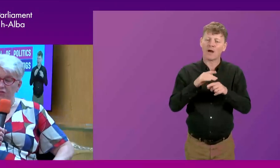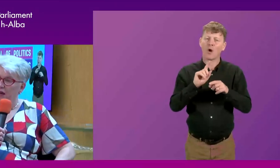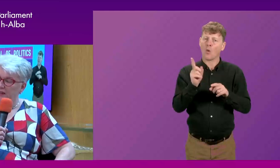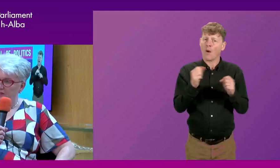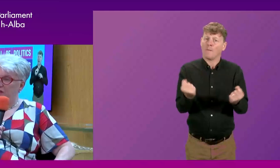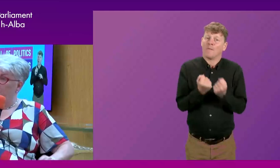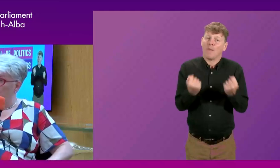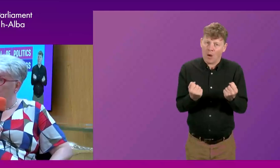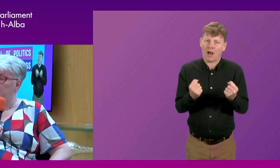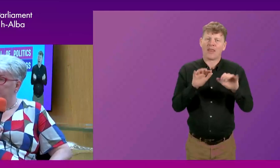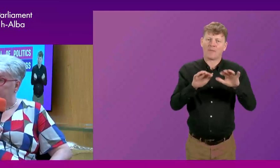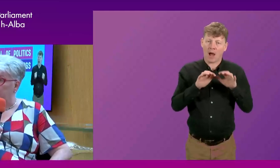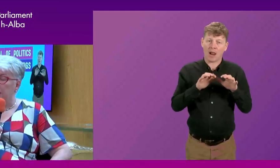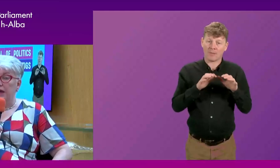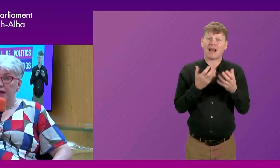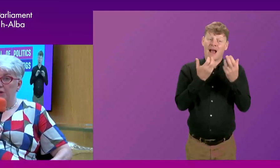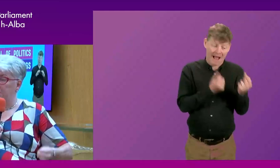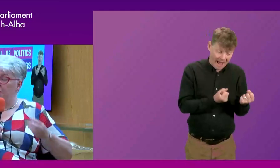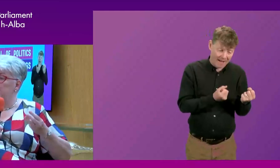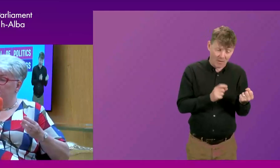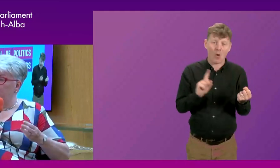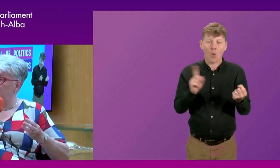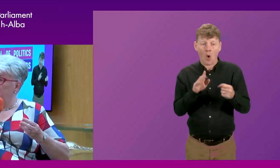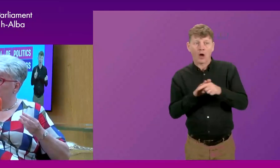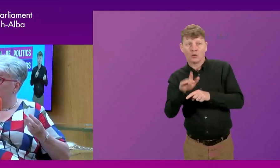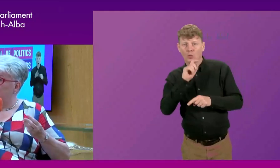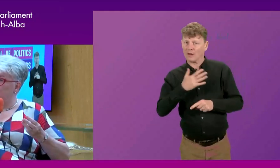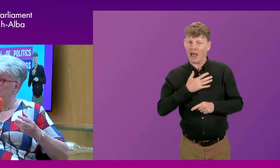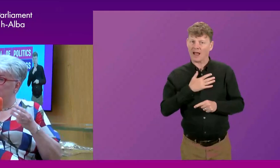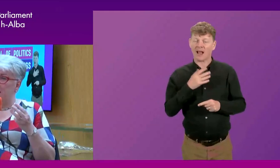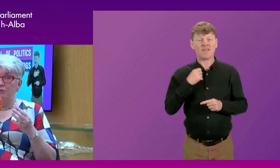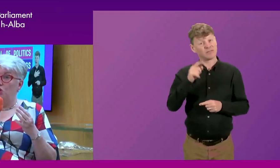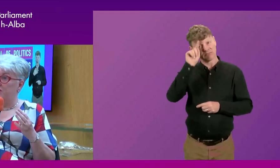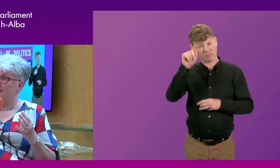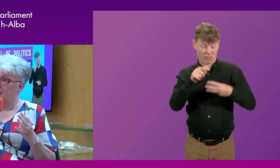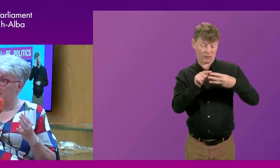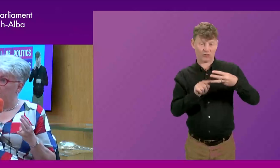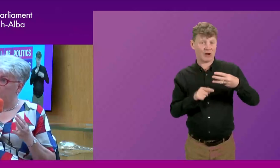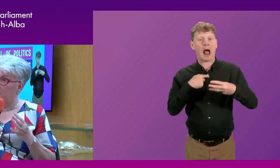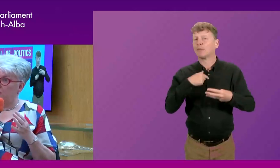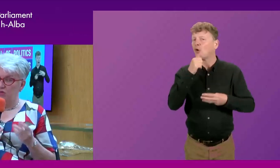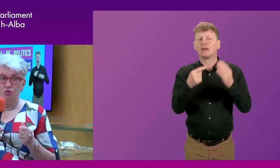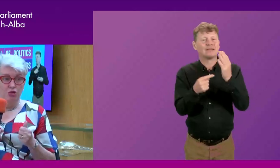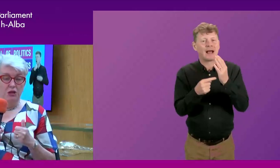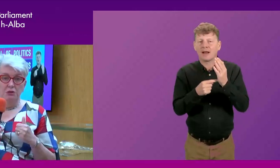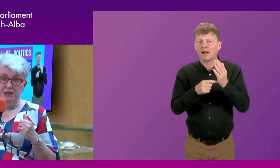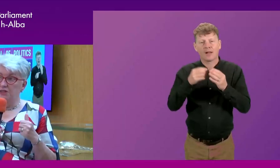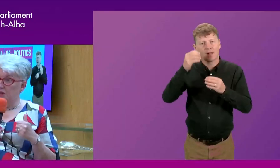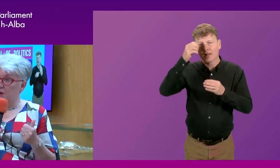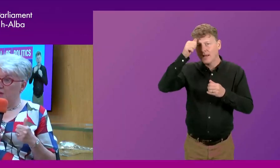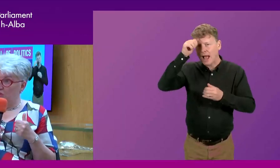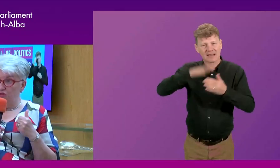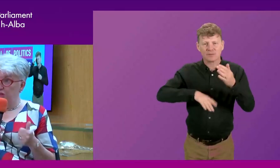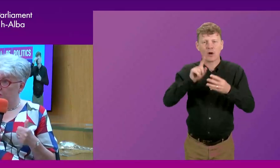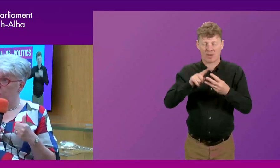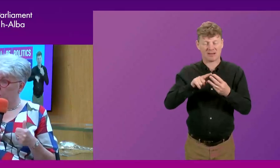And I think you've highlighted them. And what would we like? And for me, there are three that come to mind. And I'm not a technical enough expert to know. But I